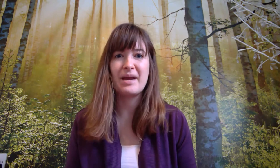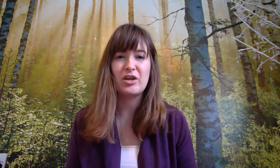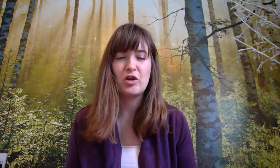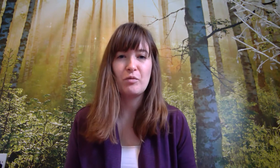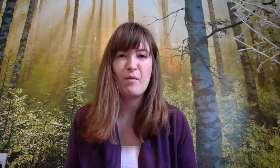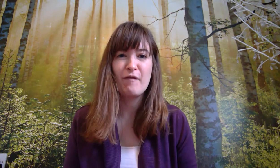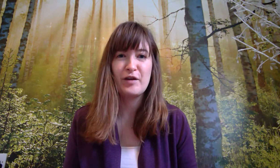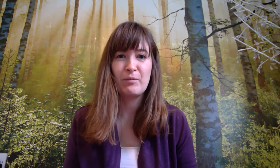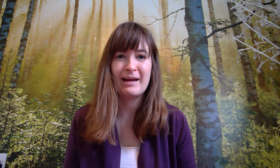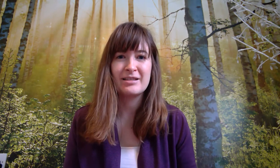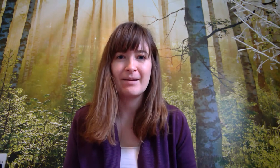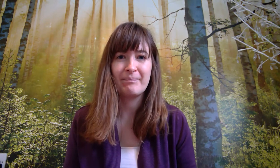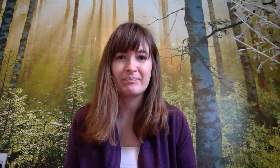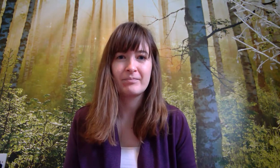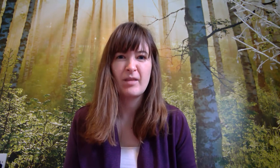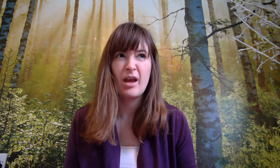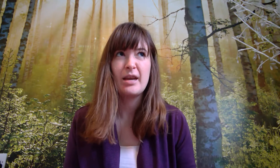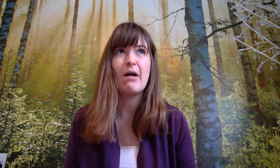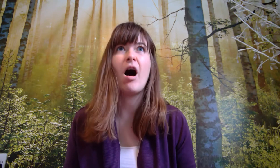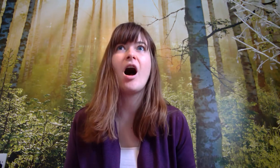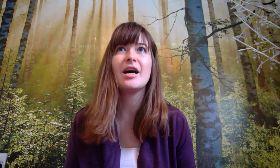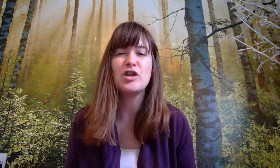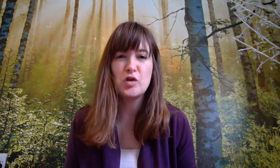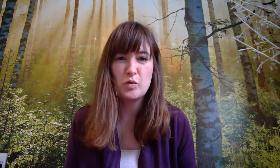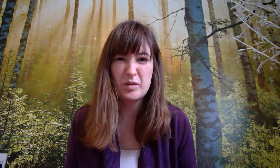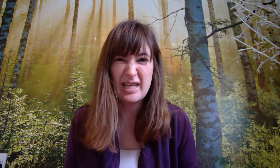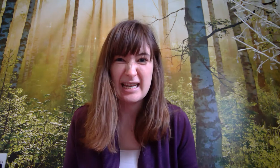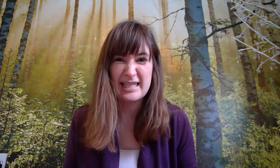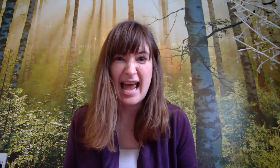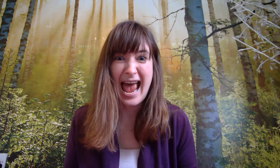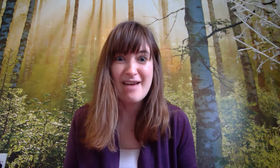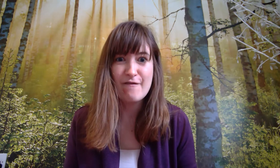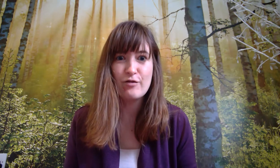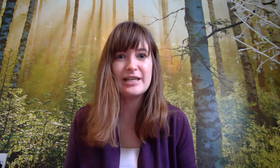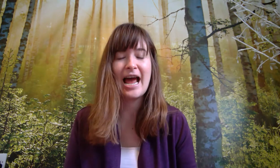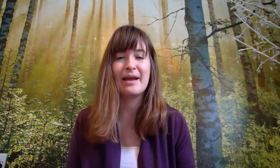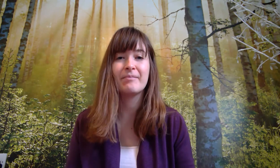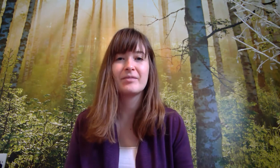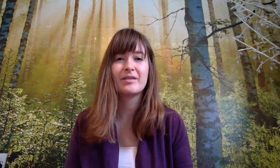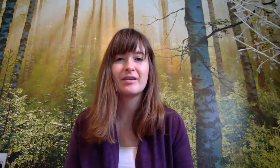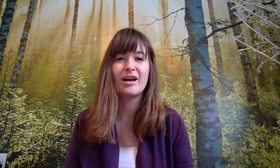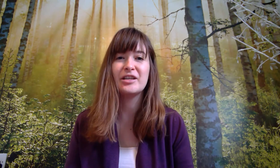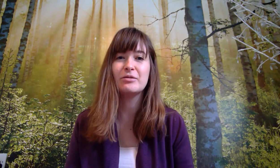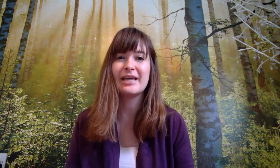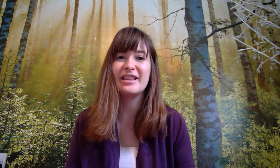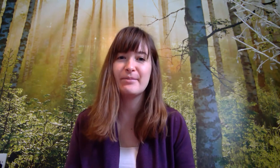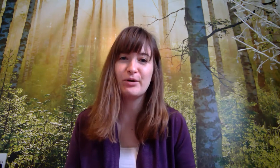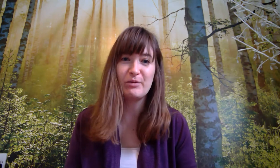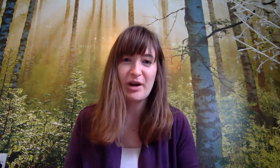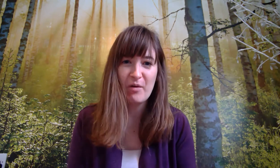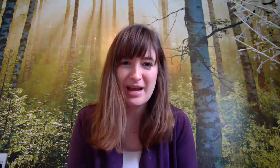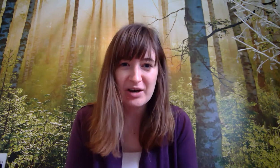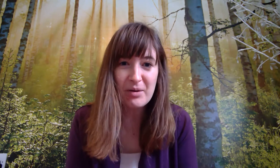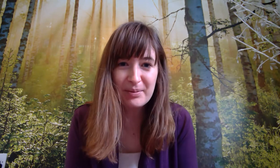make you feel better now I use this every day I use it in the morning when I wake up